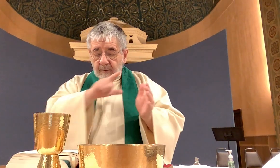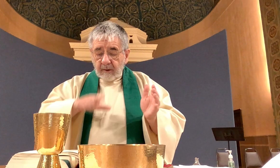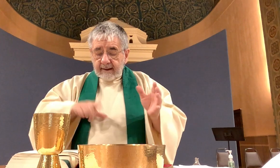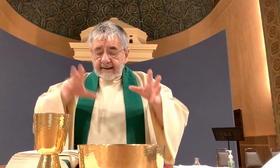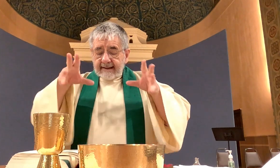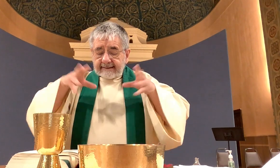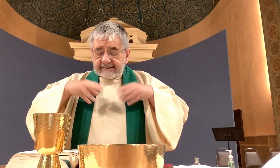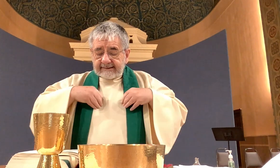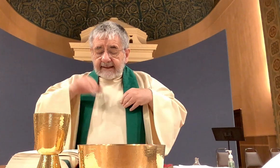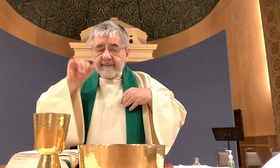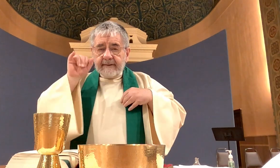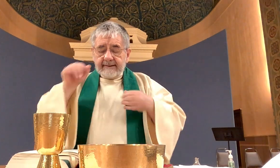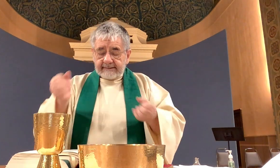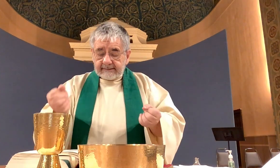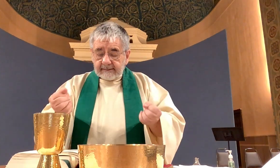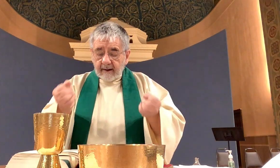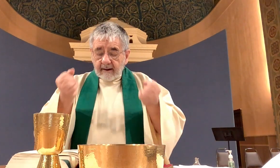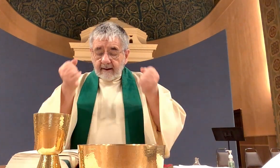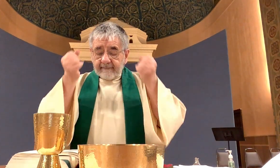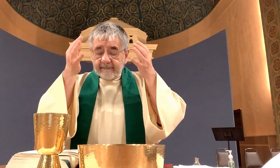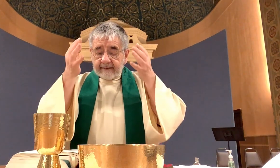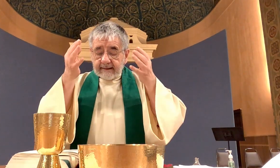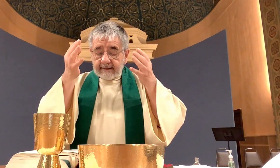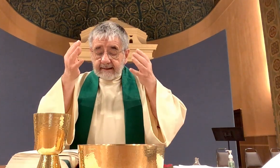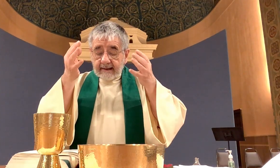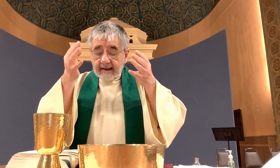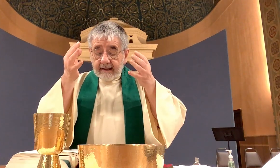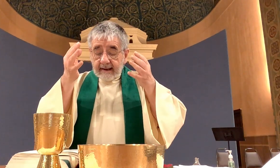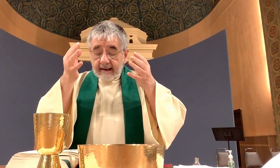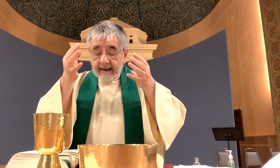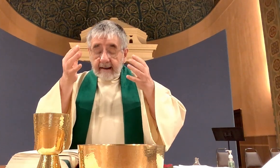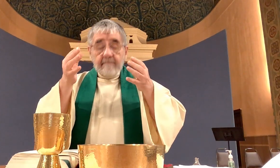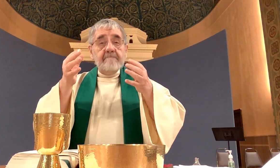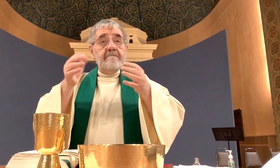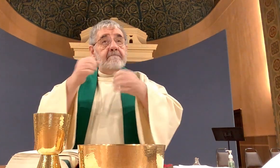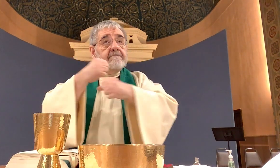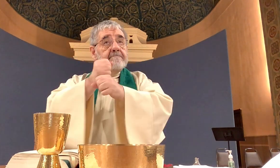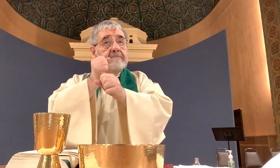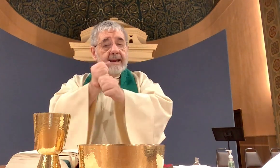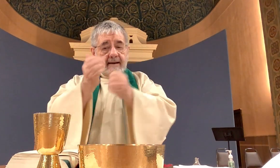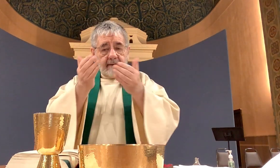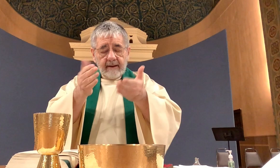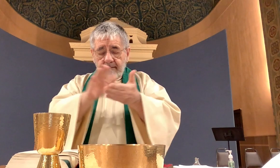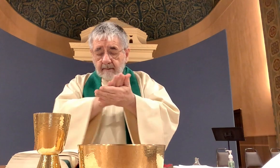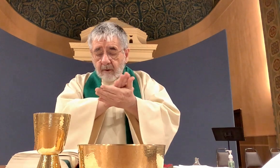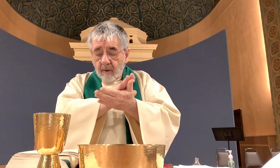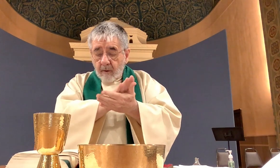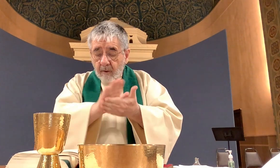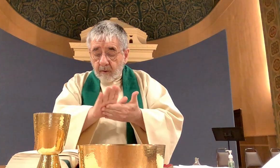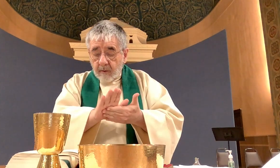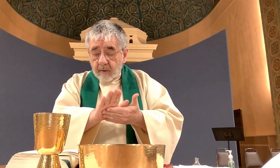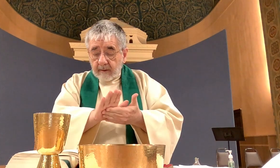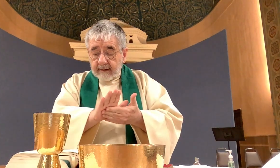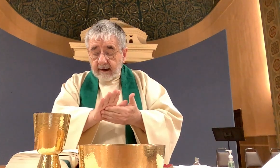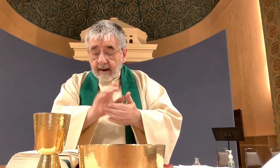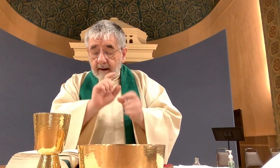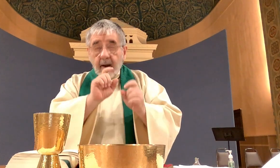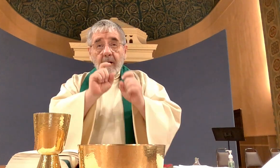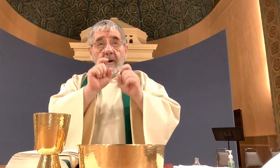accept our offerings O Lord we pray and in sanctifying them grant that they may profit for